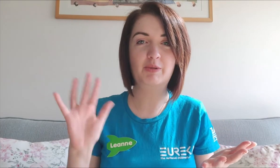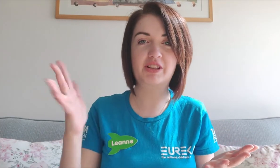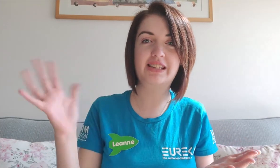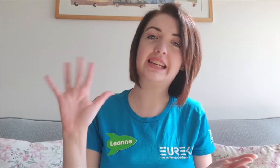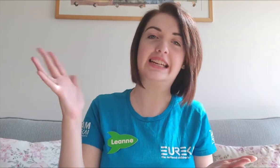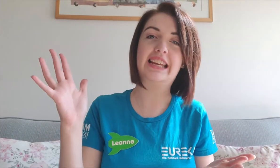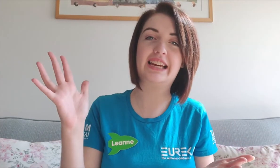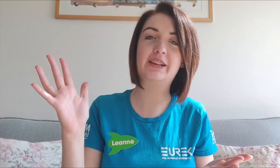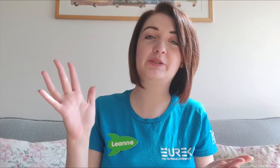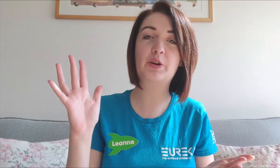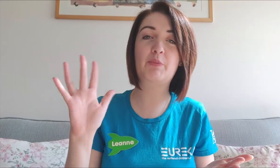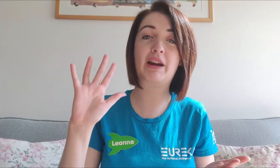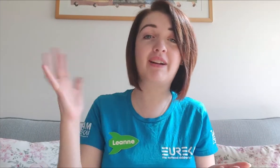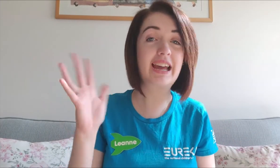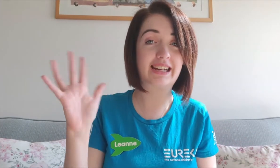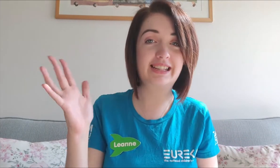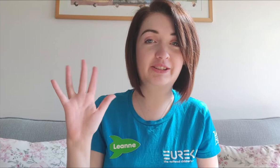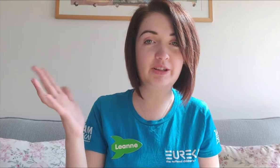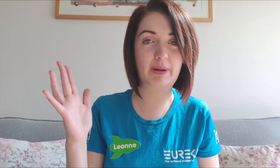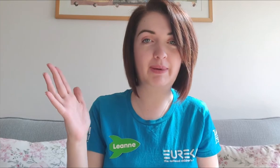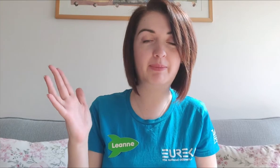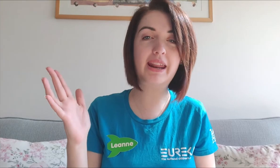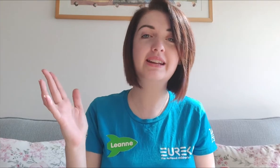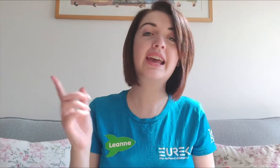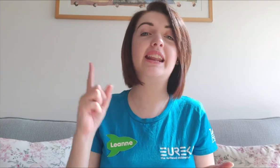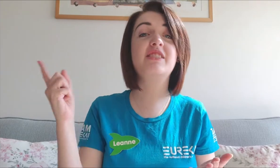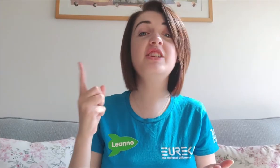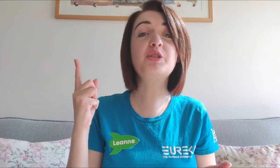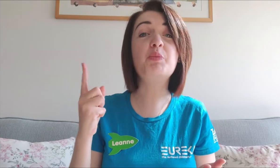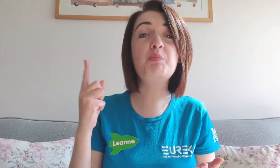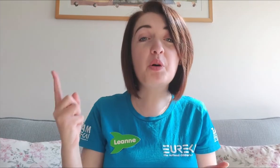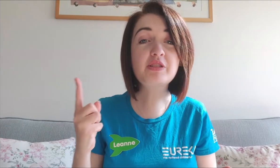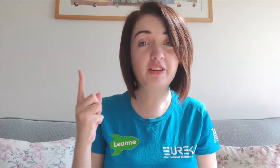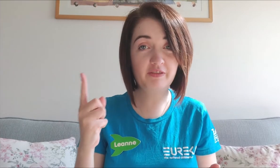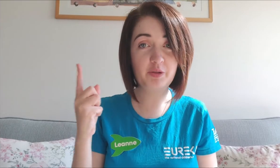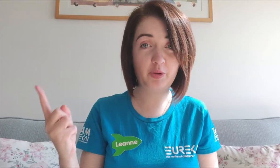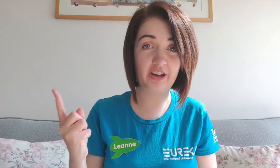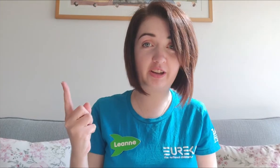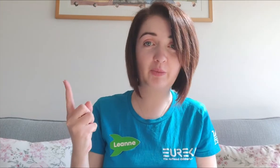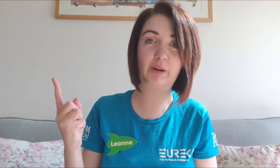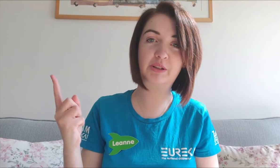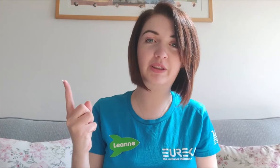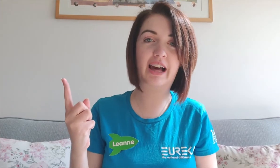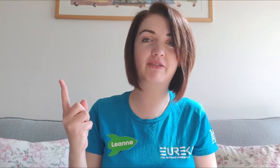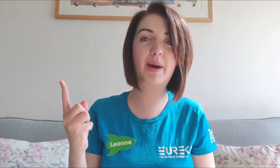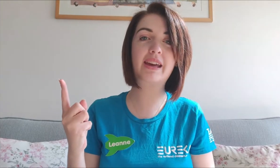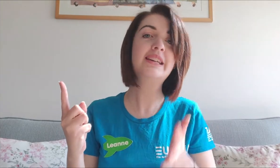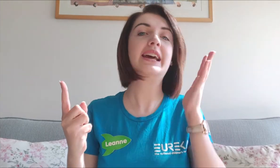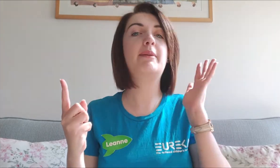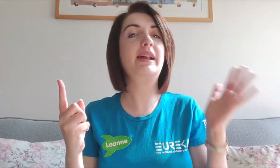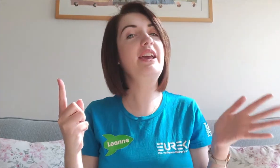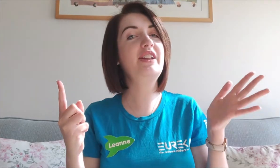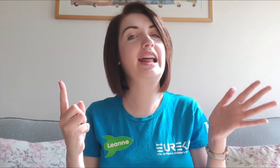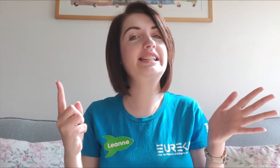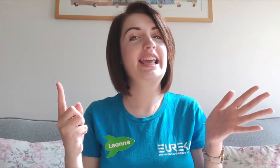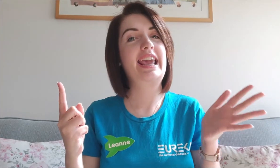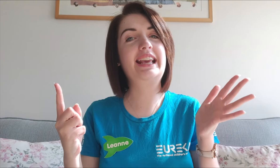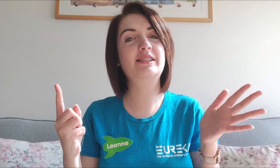which is this hand here. So my right hand is going to be my pen and it's going to do most of the work while we do the alphabet. And my left hand is